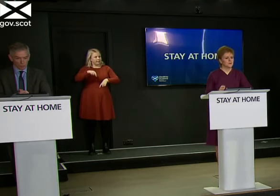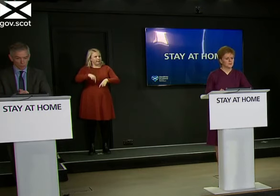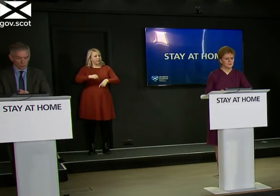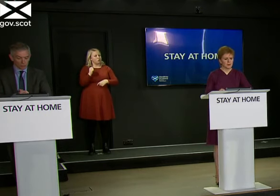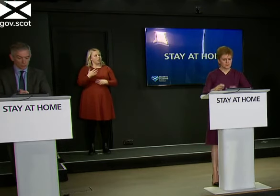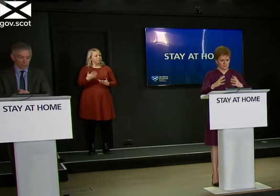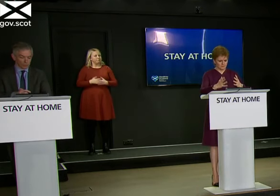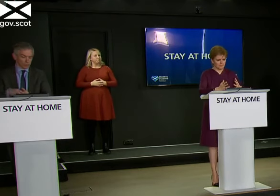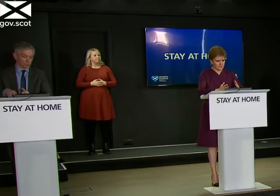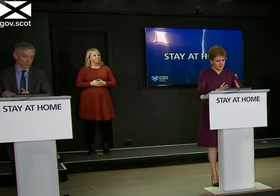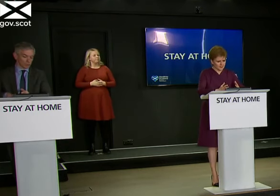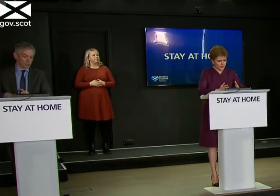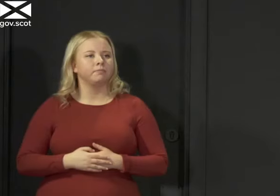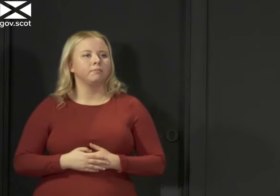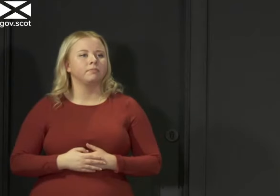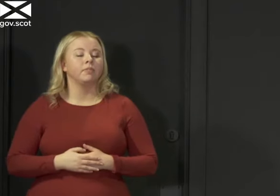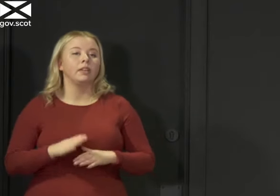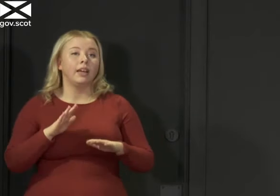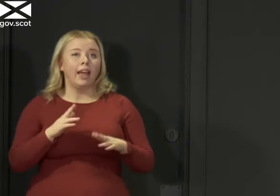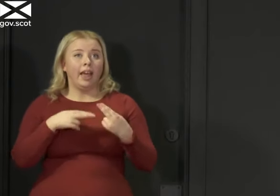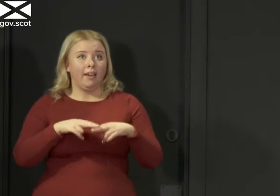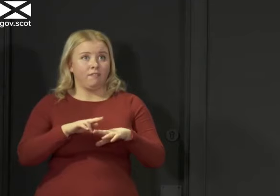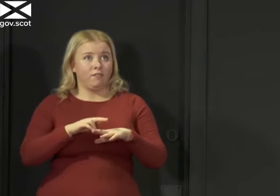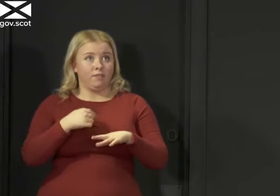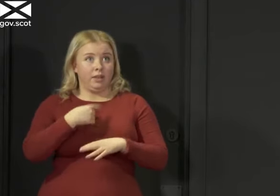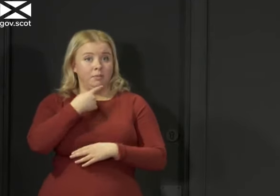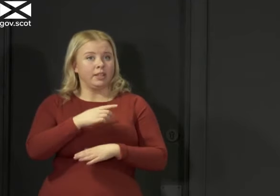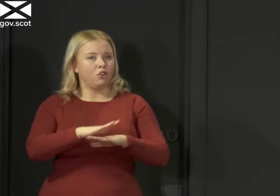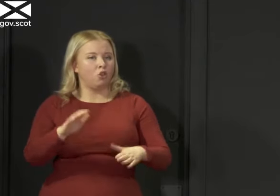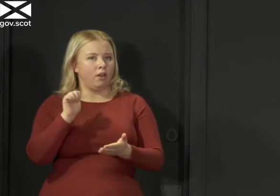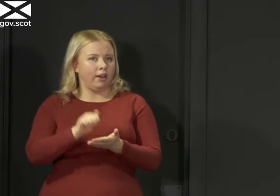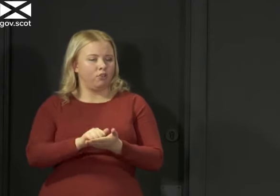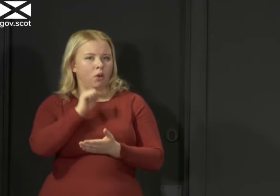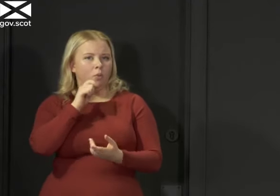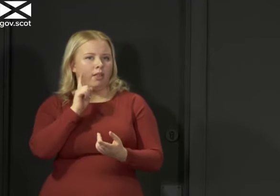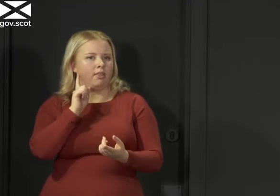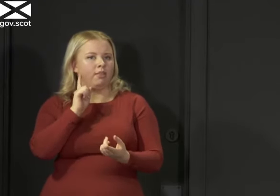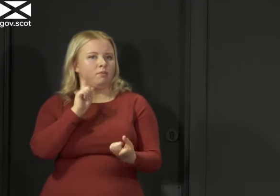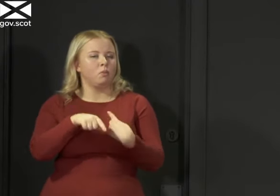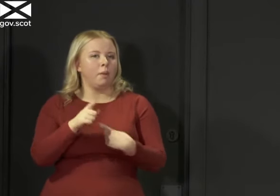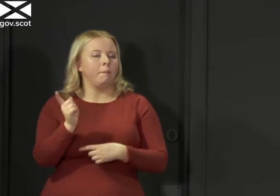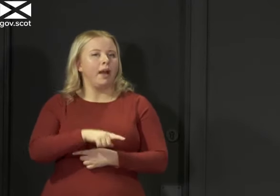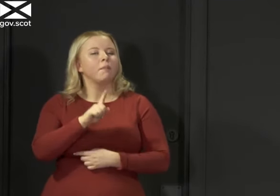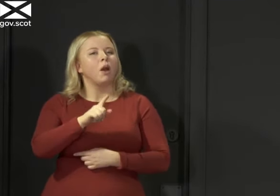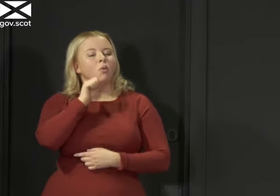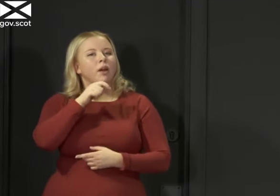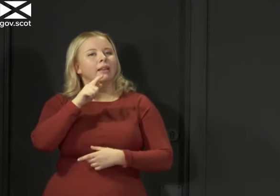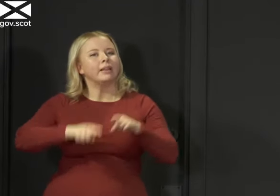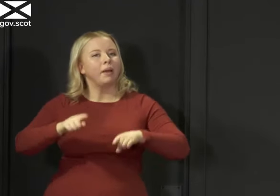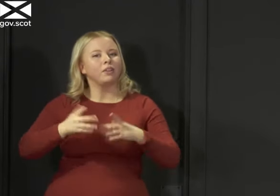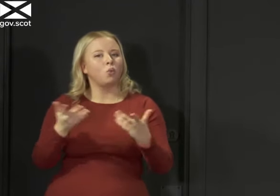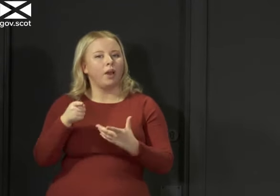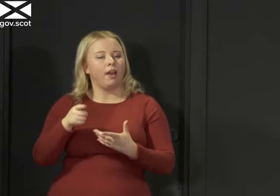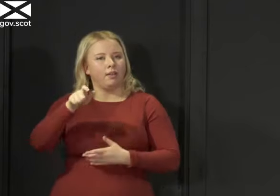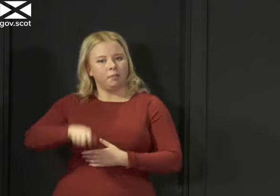if what I'm about to say is not strictly accurate we'll come back and correct it but it would depend on where they were